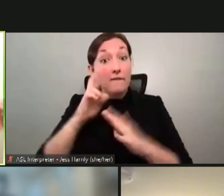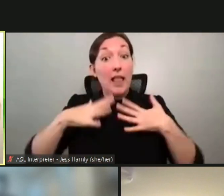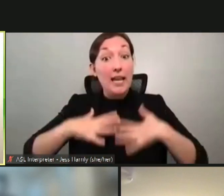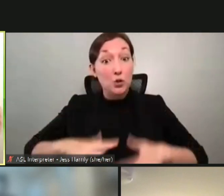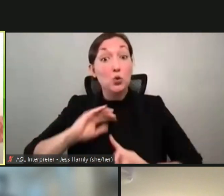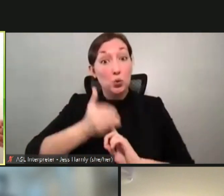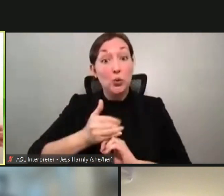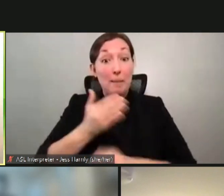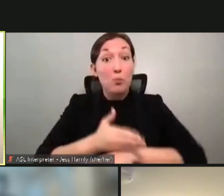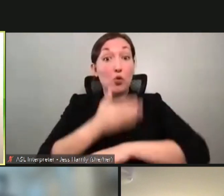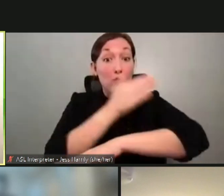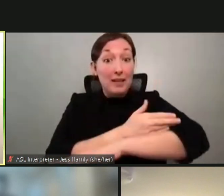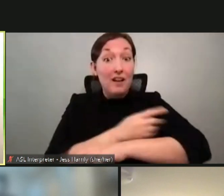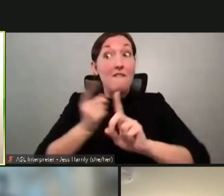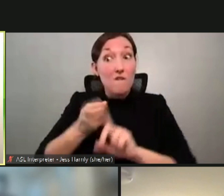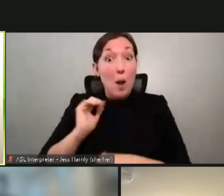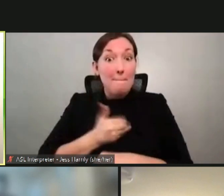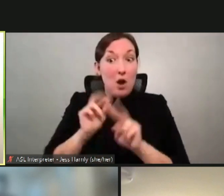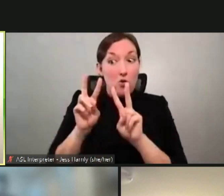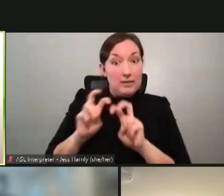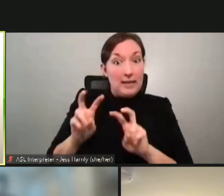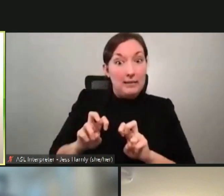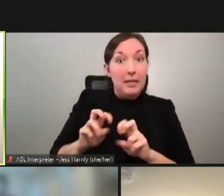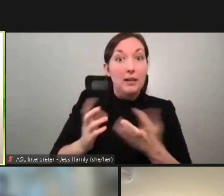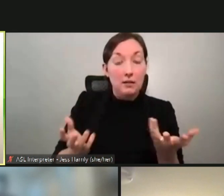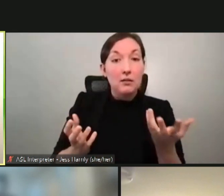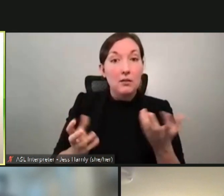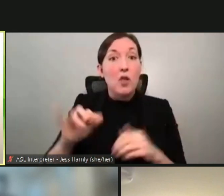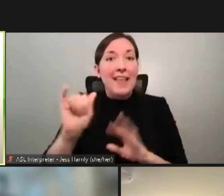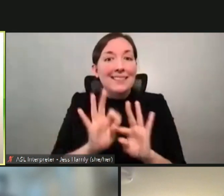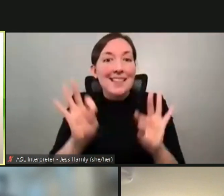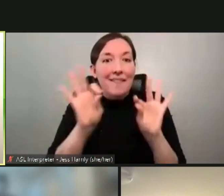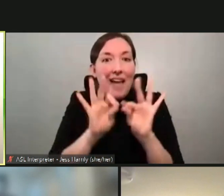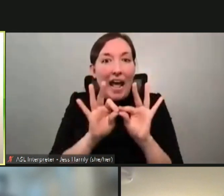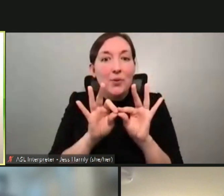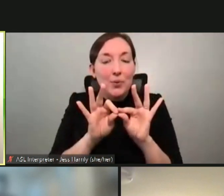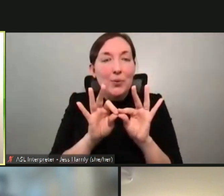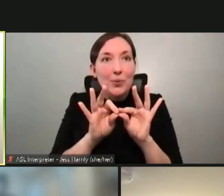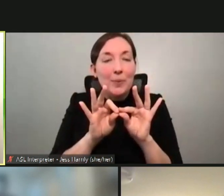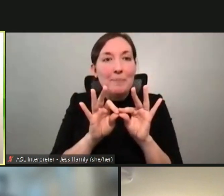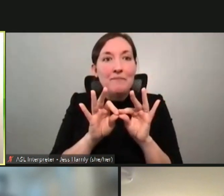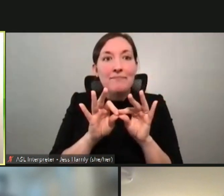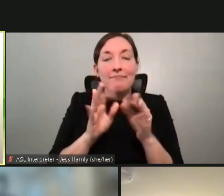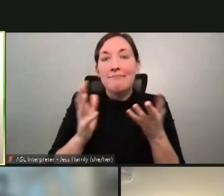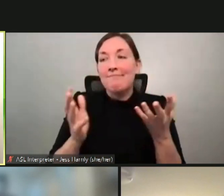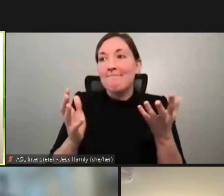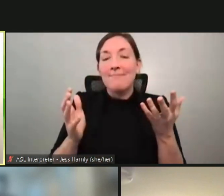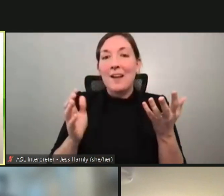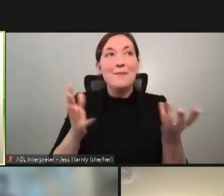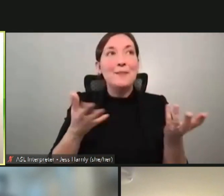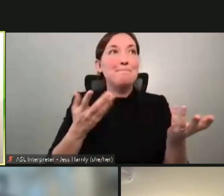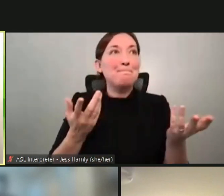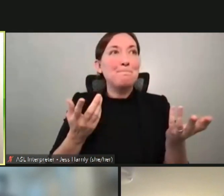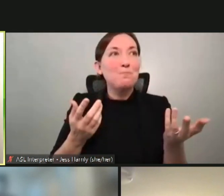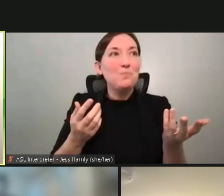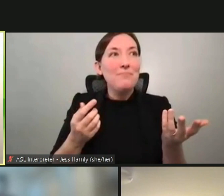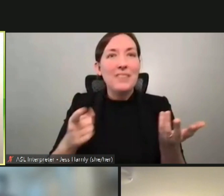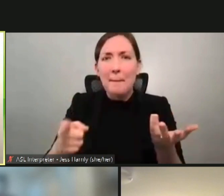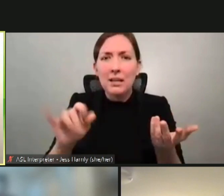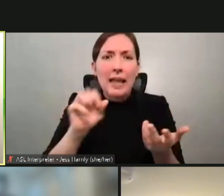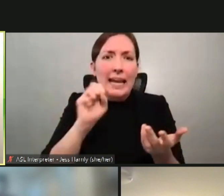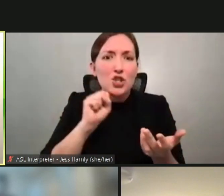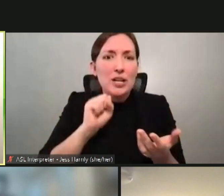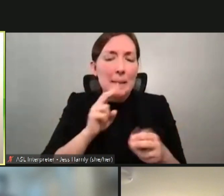focused assessment. And that's the value of, uh, speaking and I'll riff off Sheila's thing.